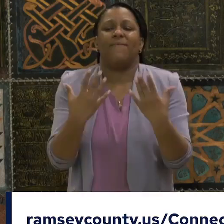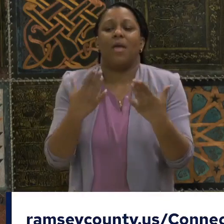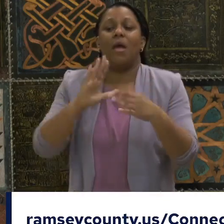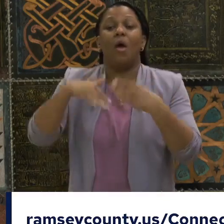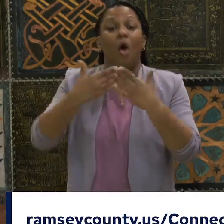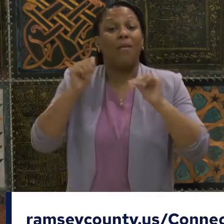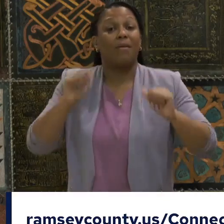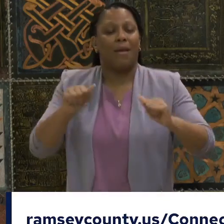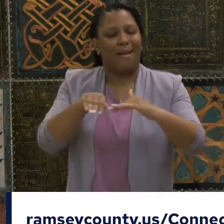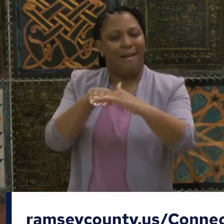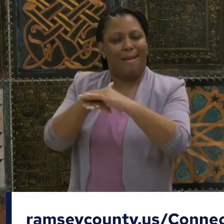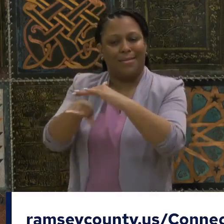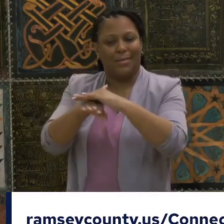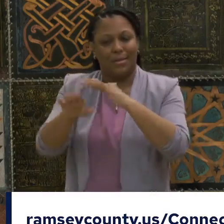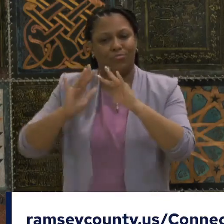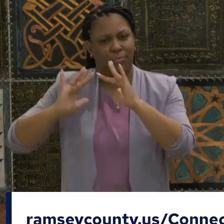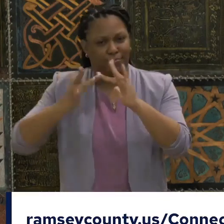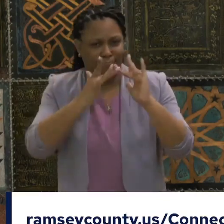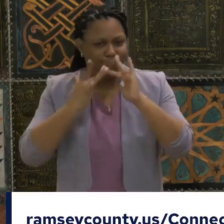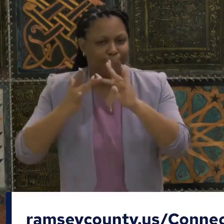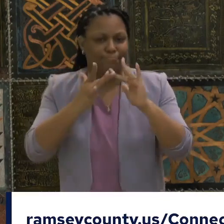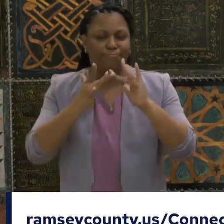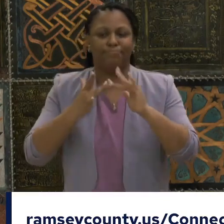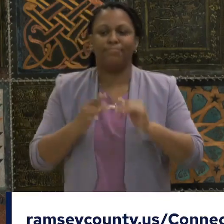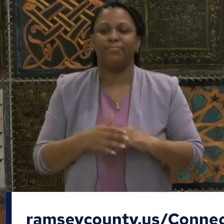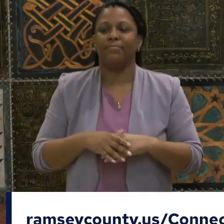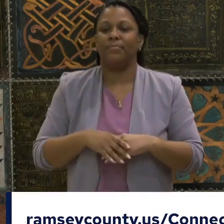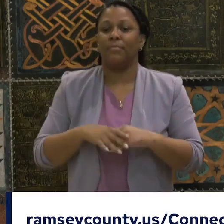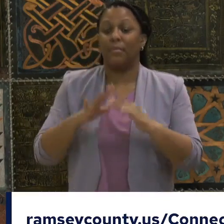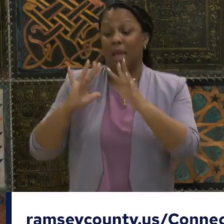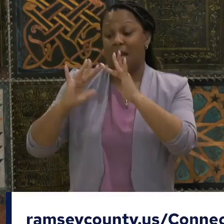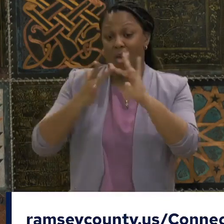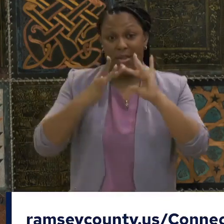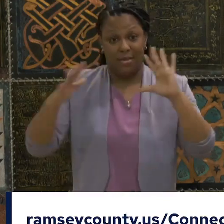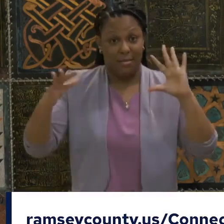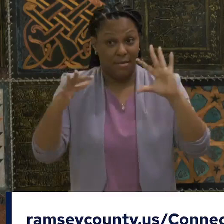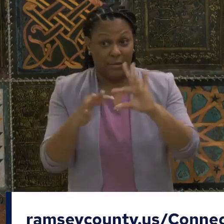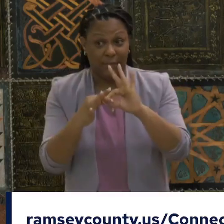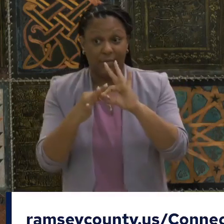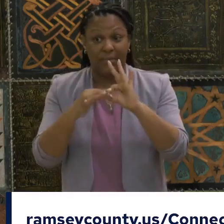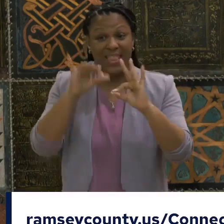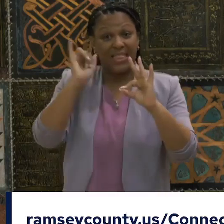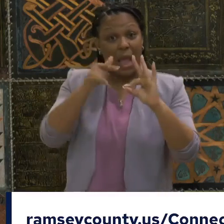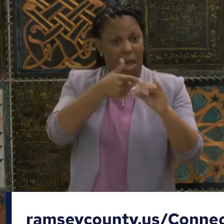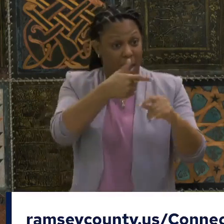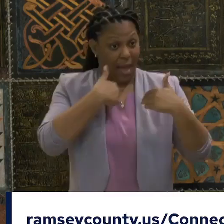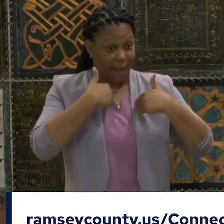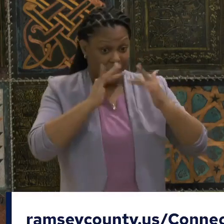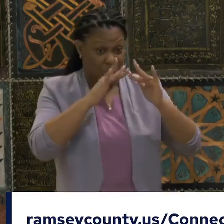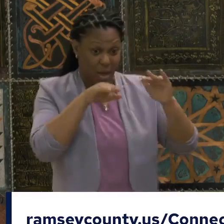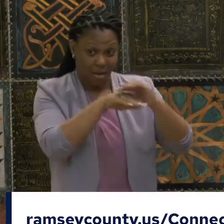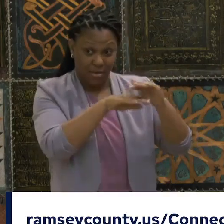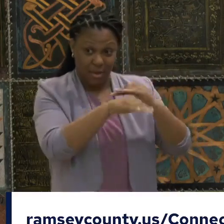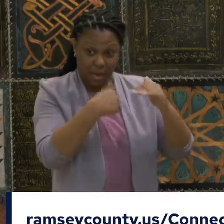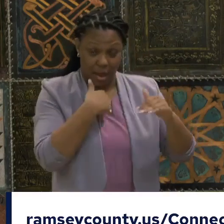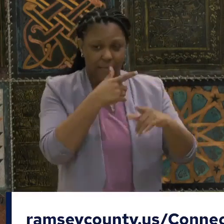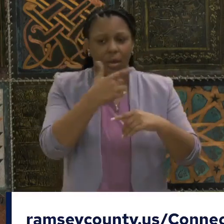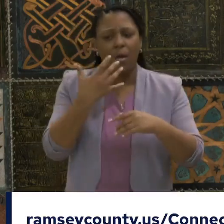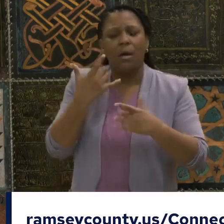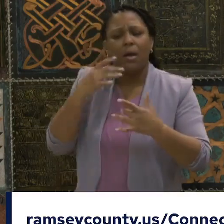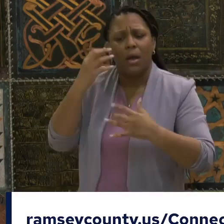technology, online connections, and skills for jobs, education, health care, and social connections.